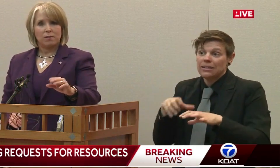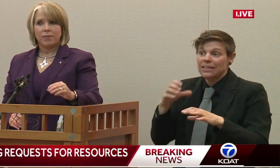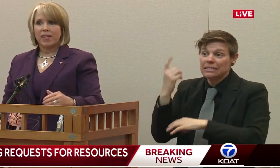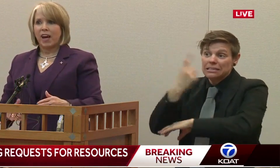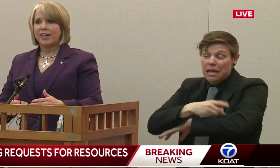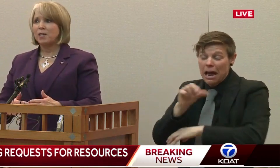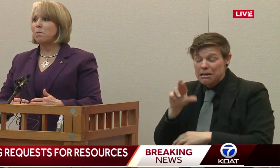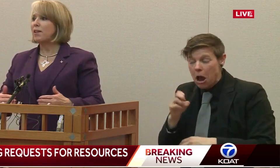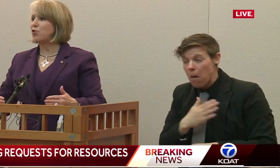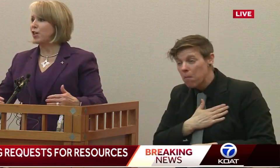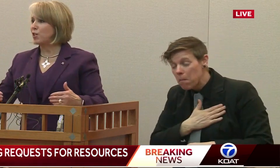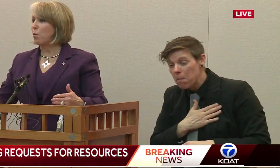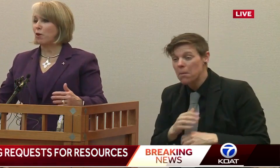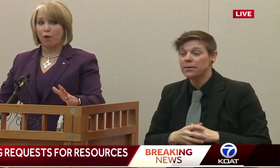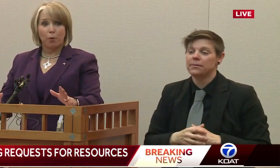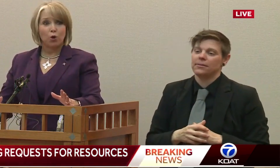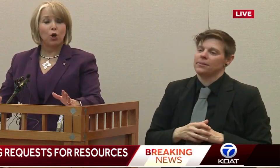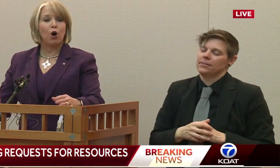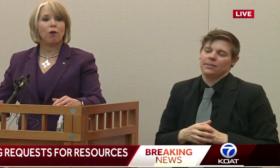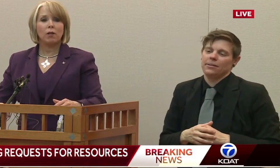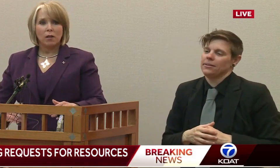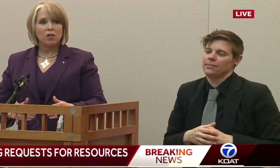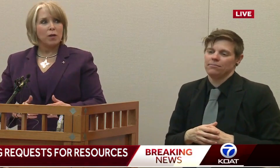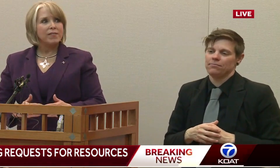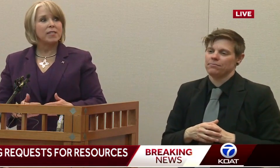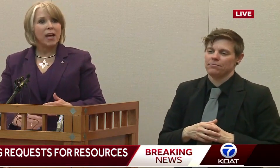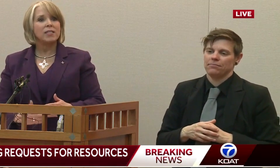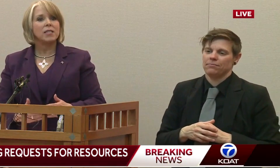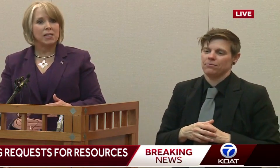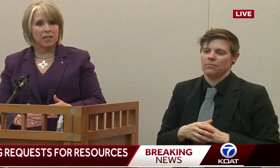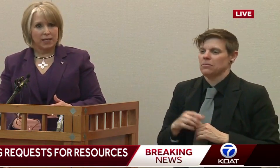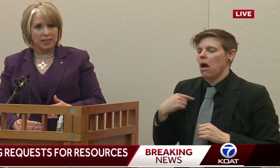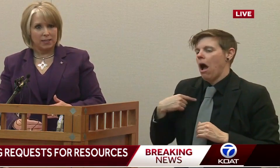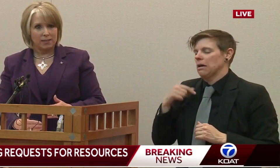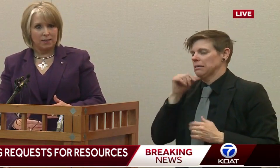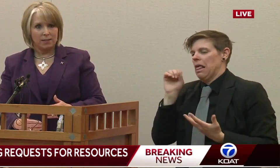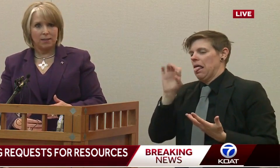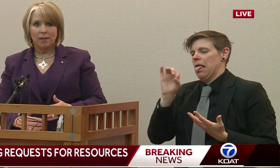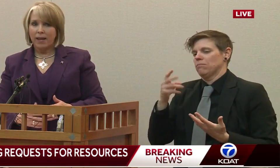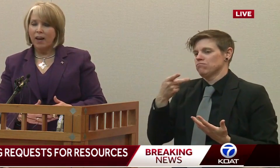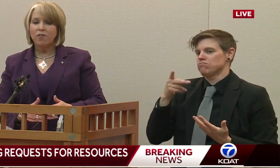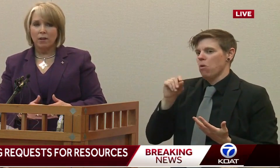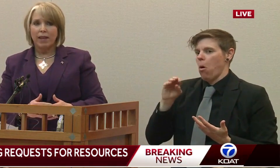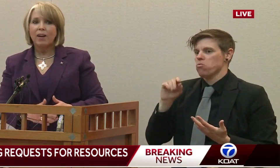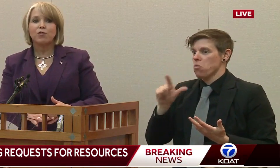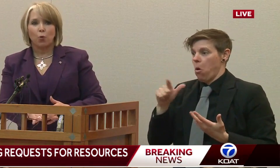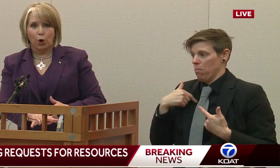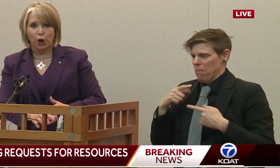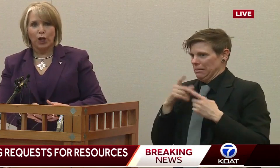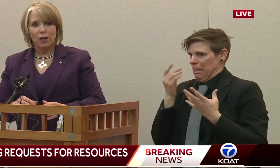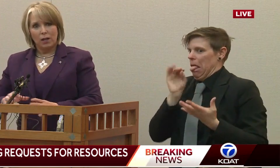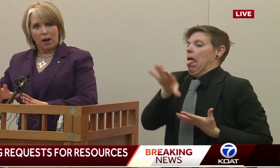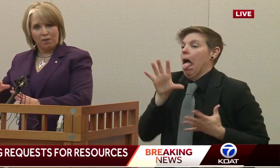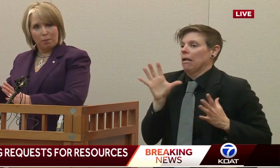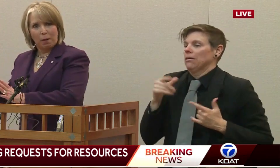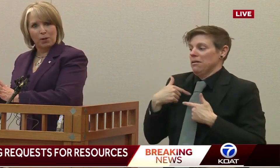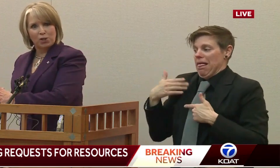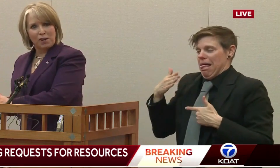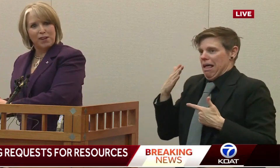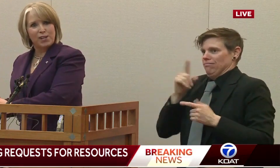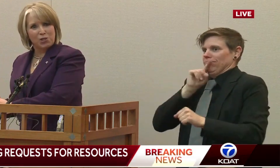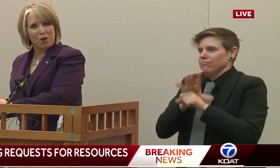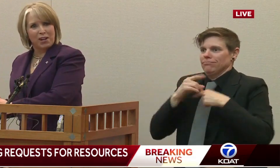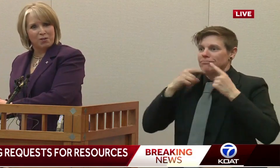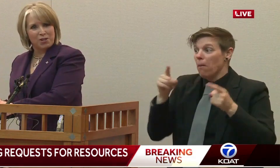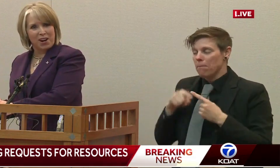it. I didn't mention it as part of our protocol because we have to test these ideas. They have to work. I have a